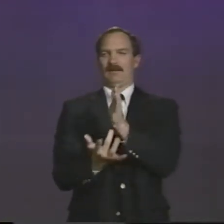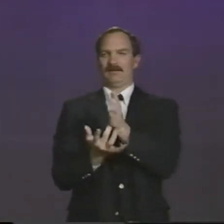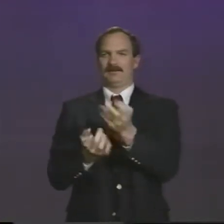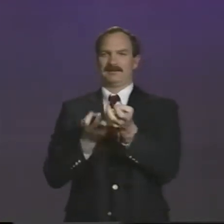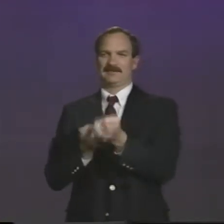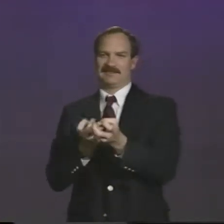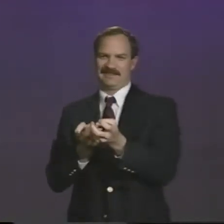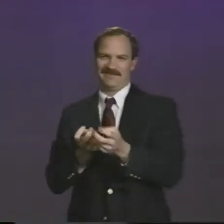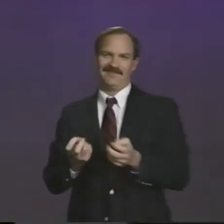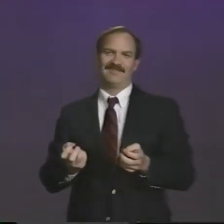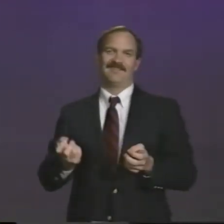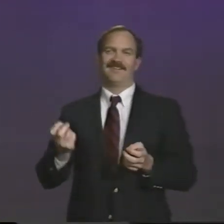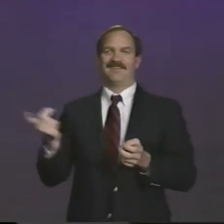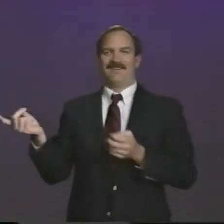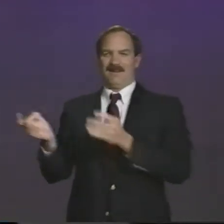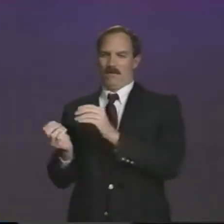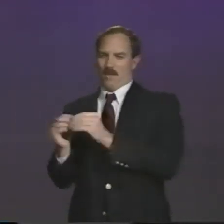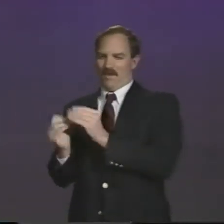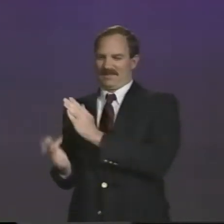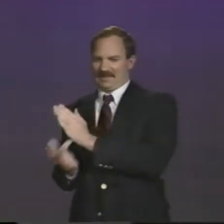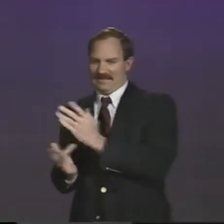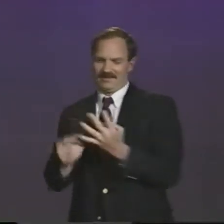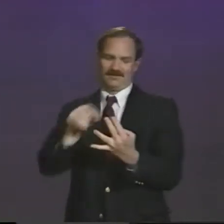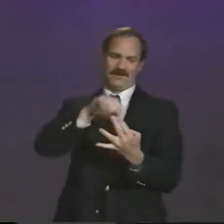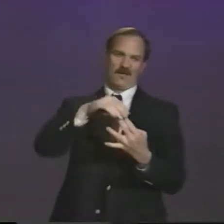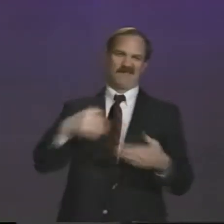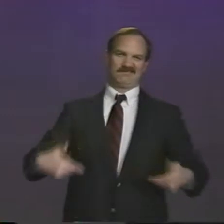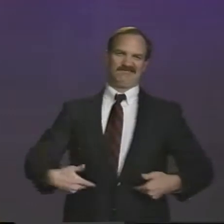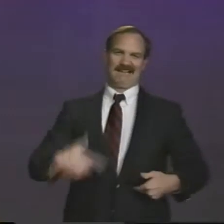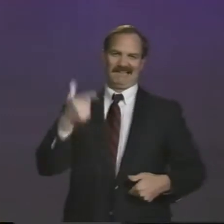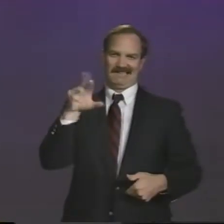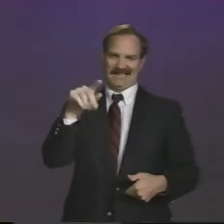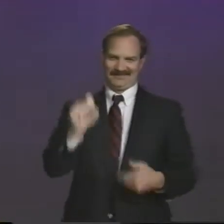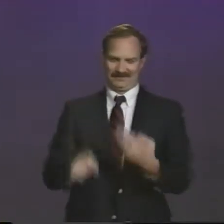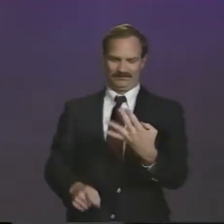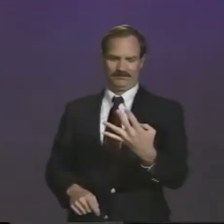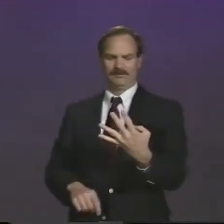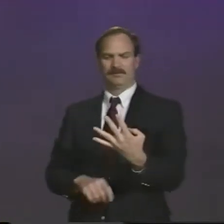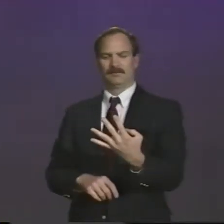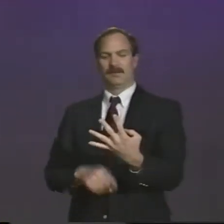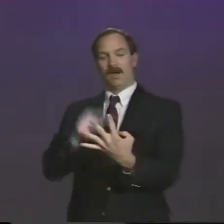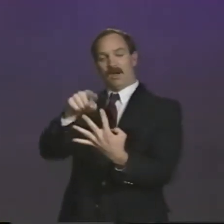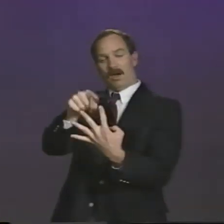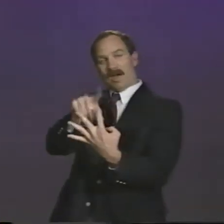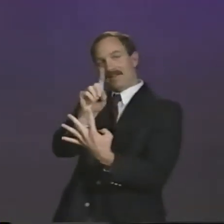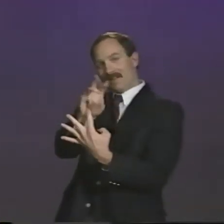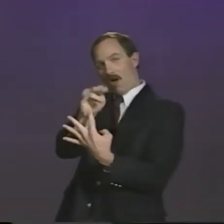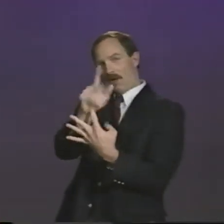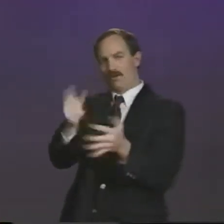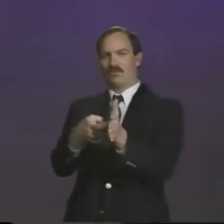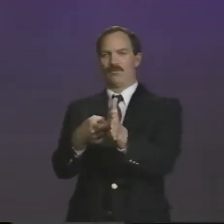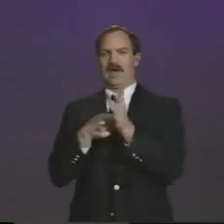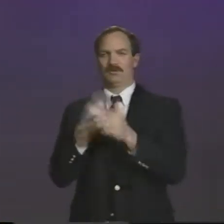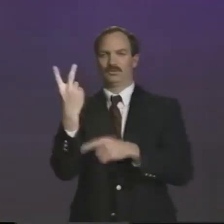And the latter two that I've mentioned are much more technical in nature, whereas the first two I mentioned typically are more gutsy.